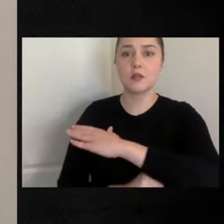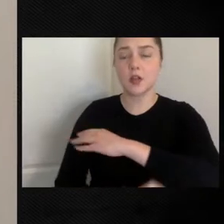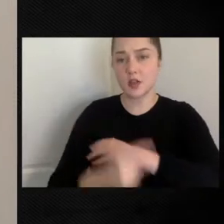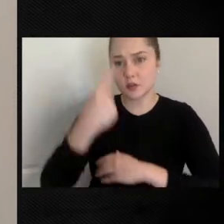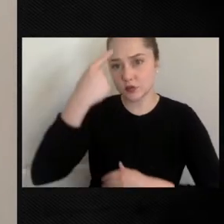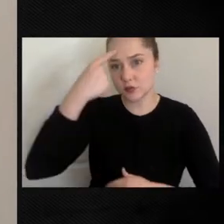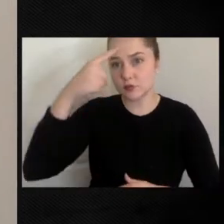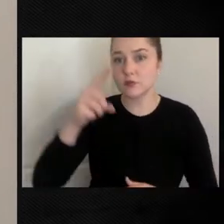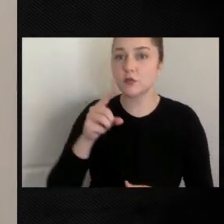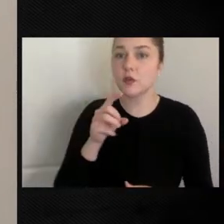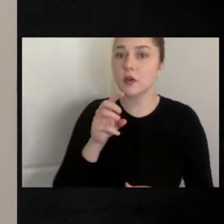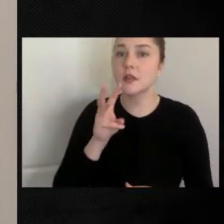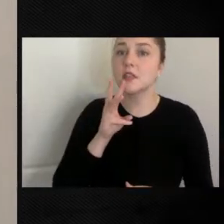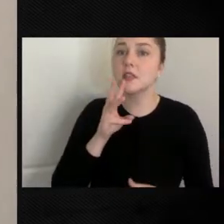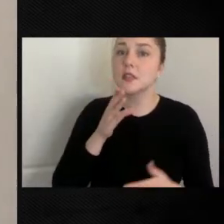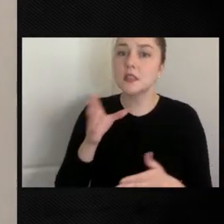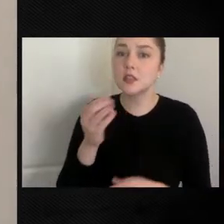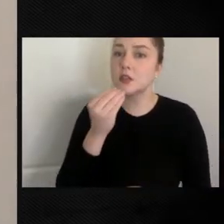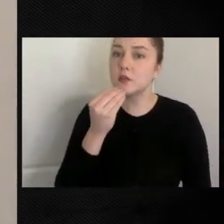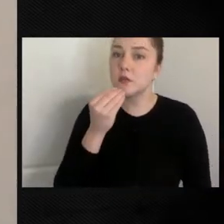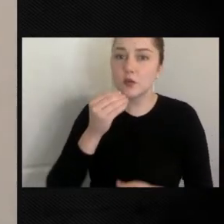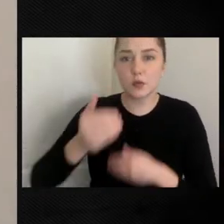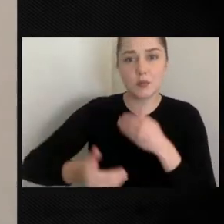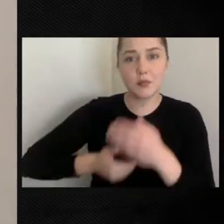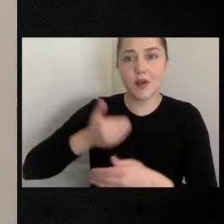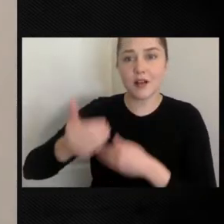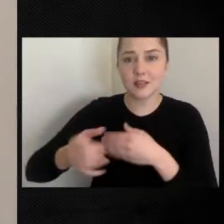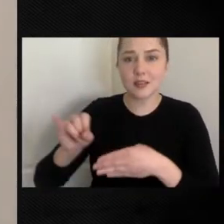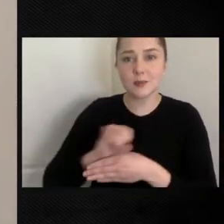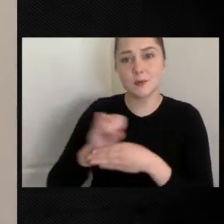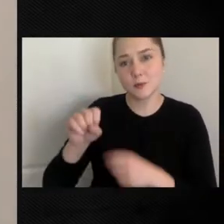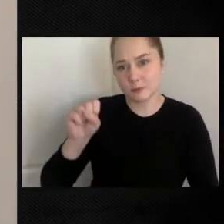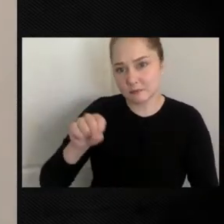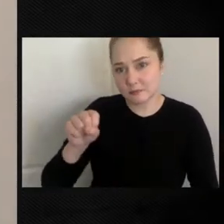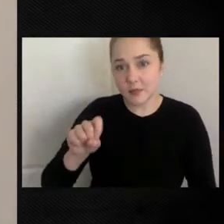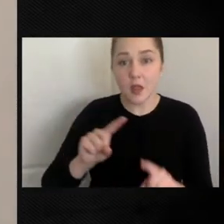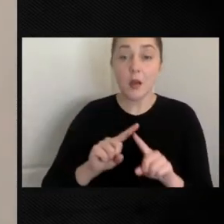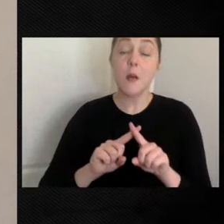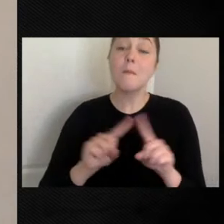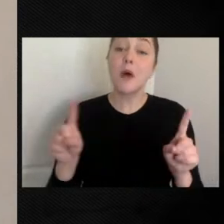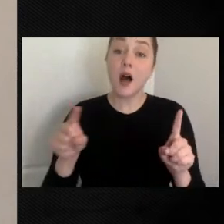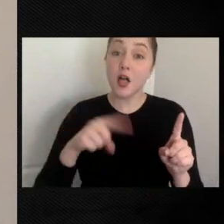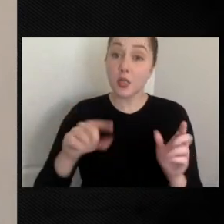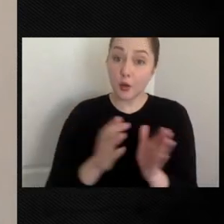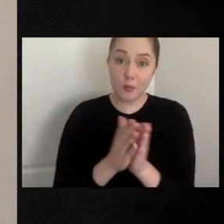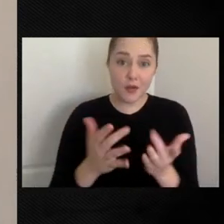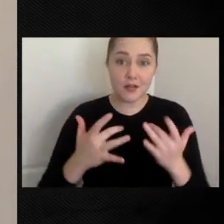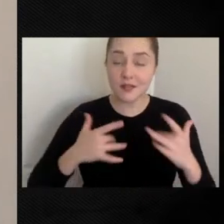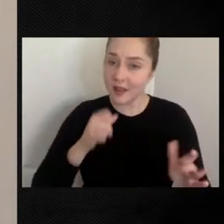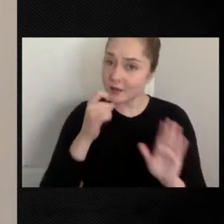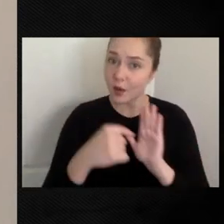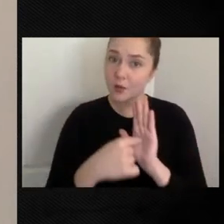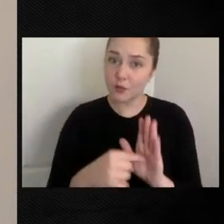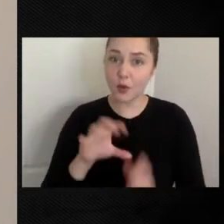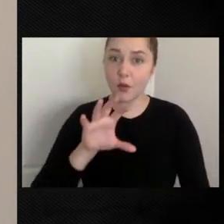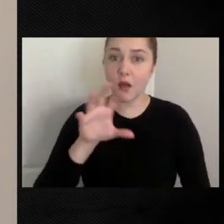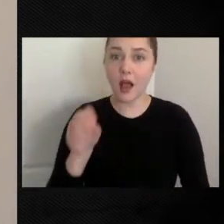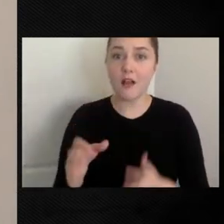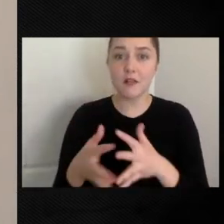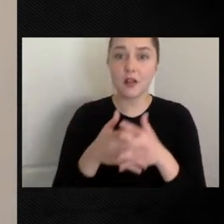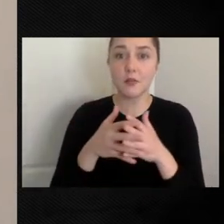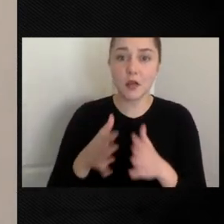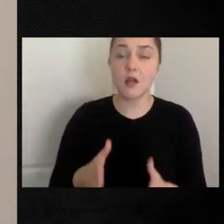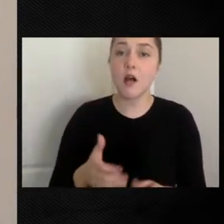seafood processing industry. What the publications don't show is that African Americans were boat